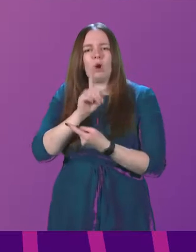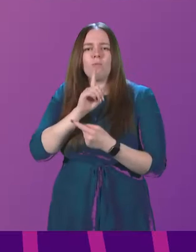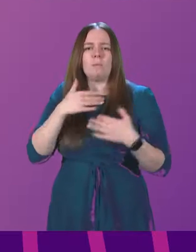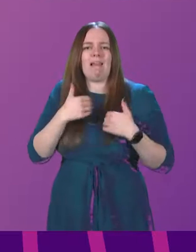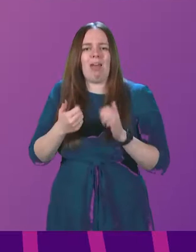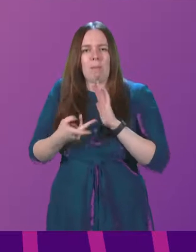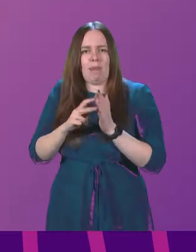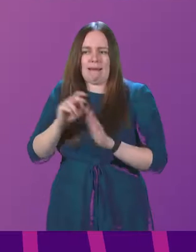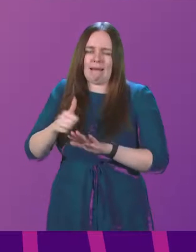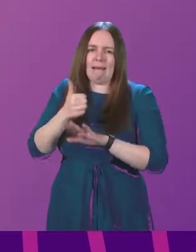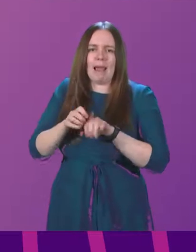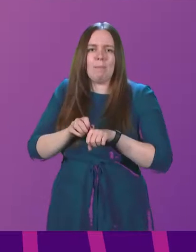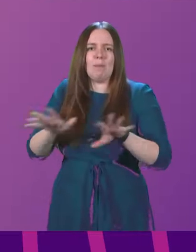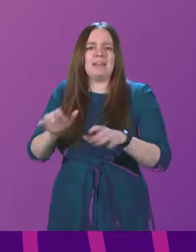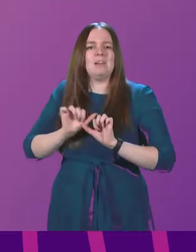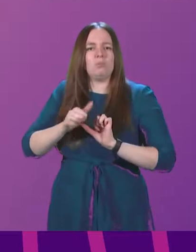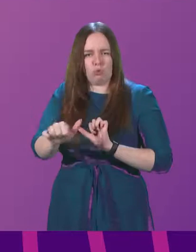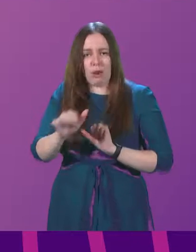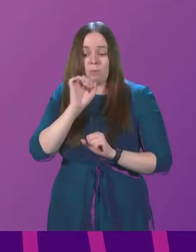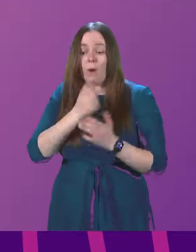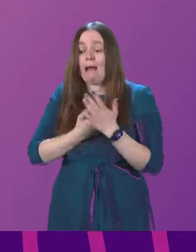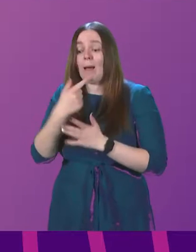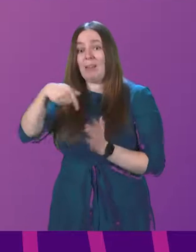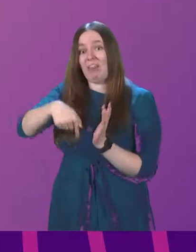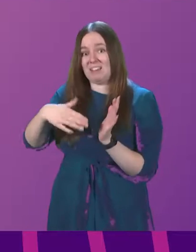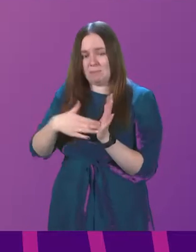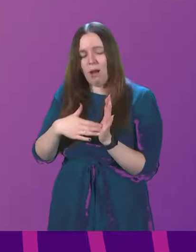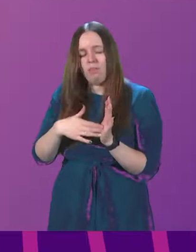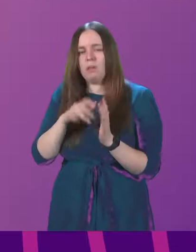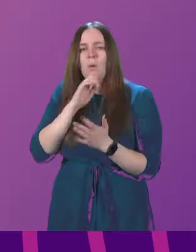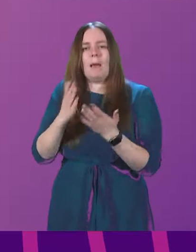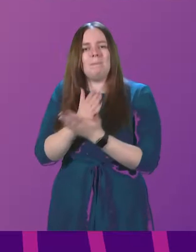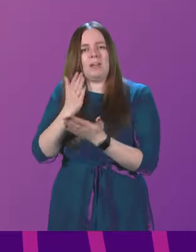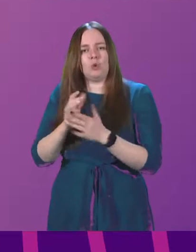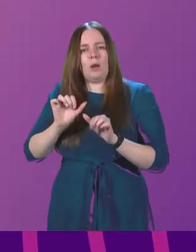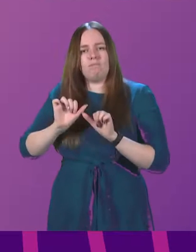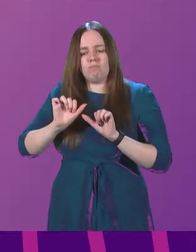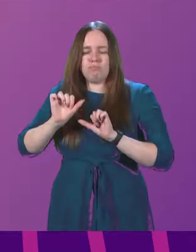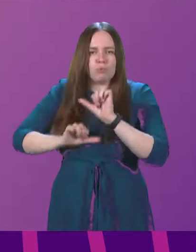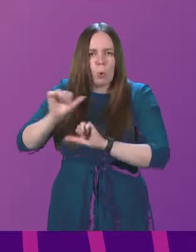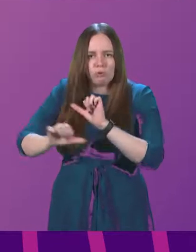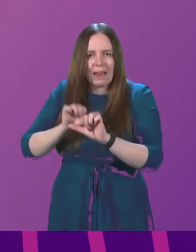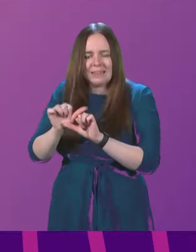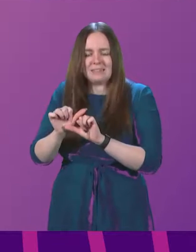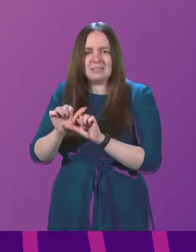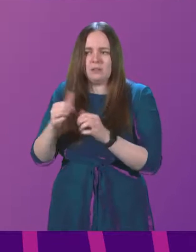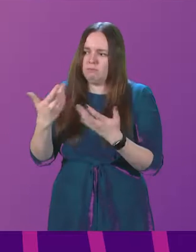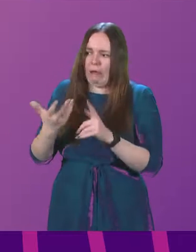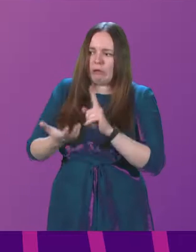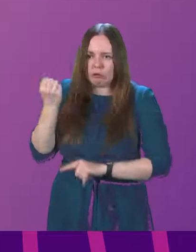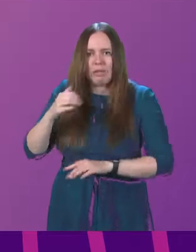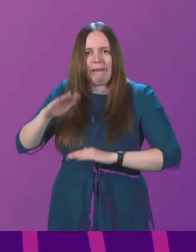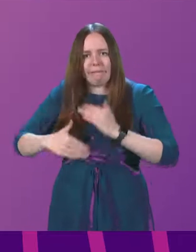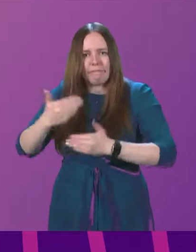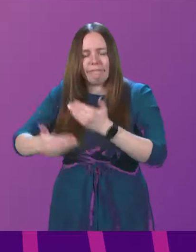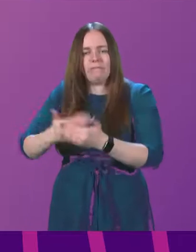Plan implementation programme will take place this month, and will ensure progress of the Women's Health Plan is achieved at pace. We'll also